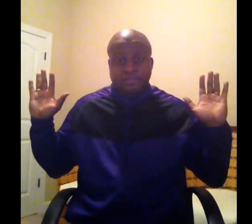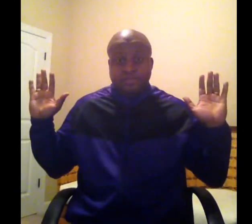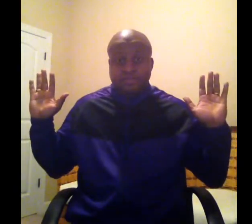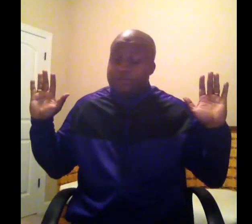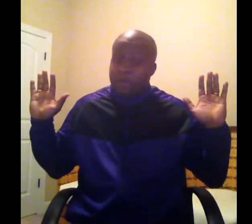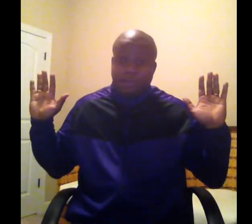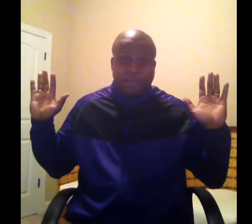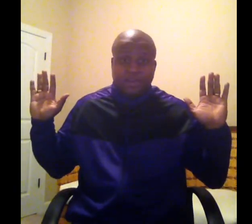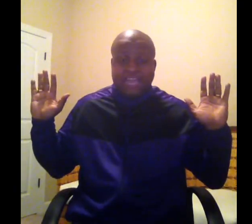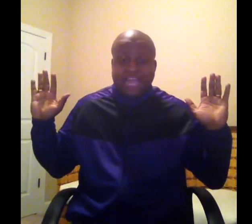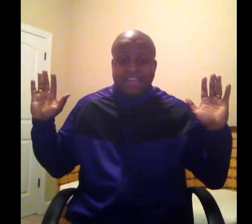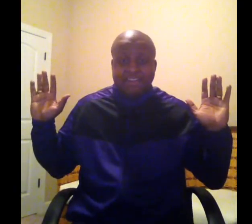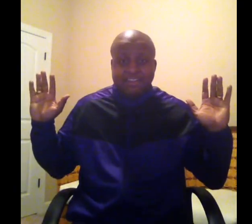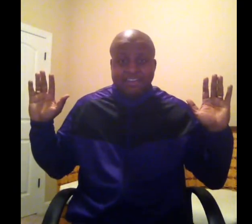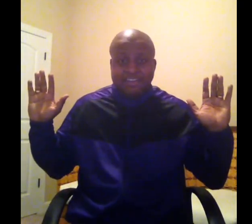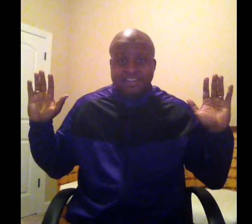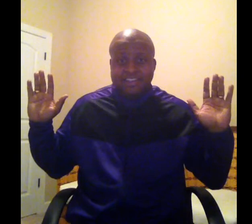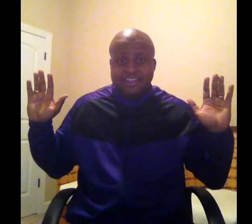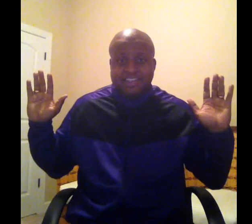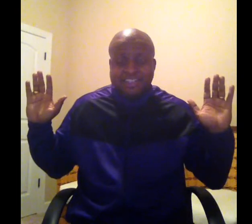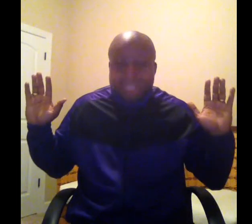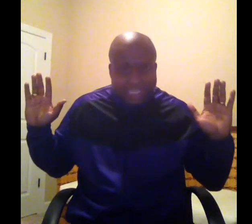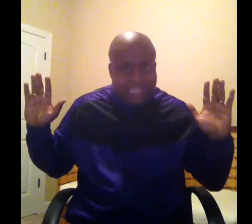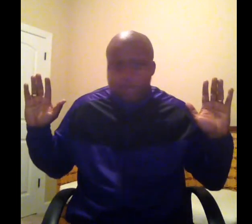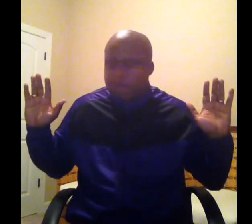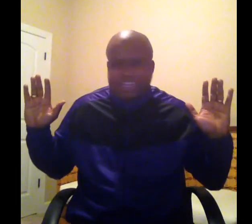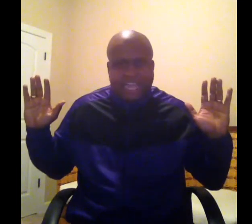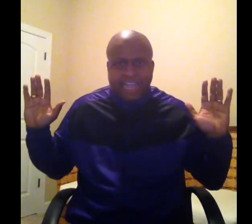Flourish or die. Succeed or die. Now,